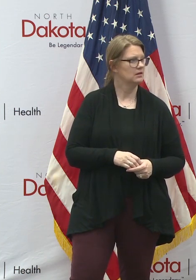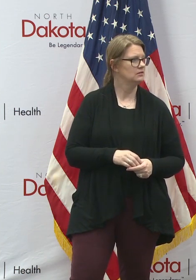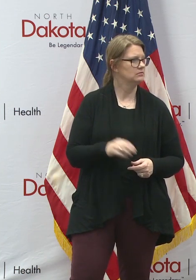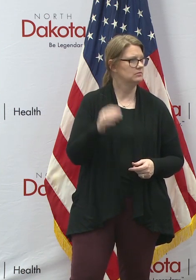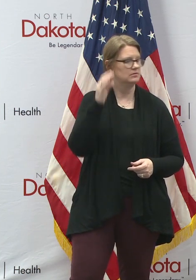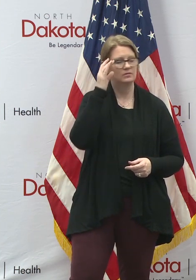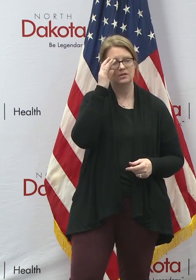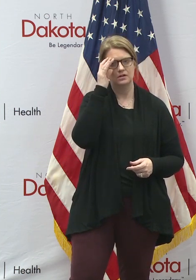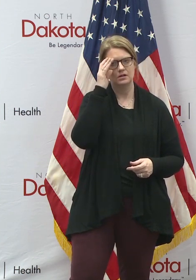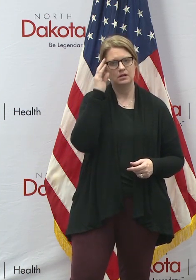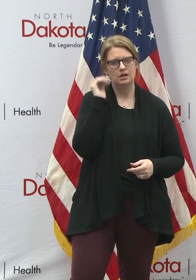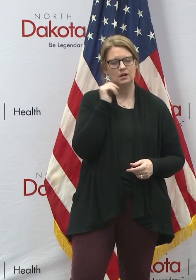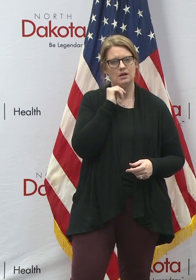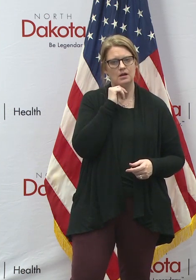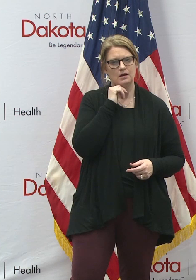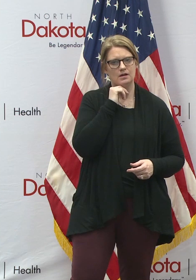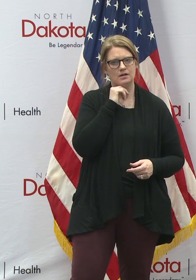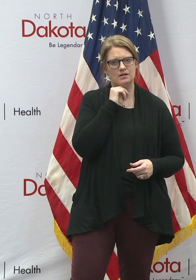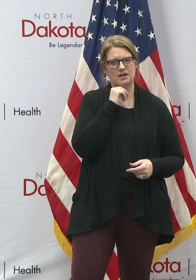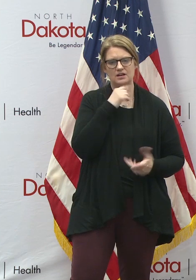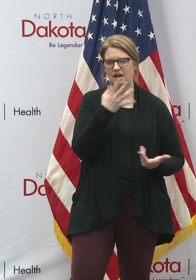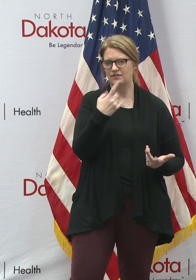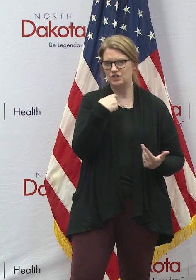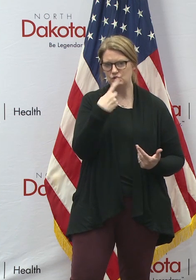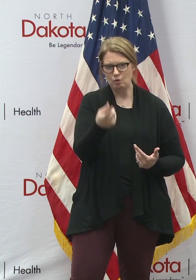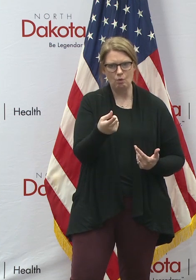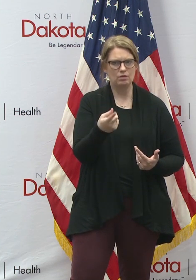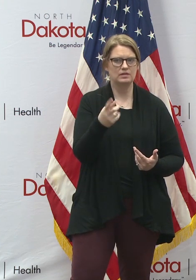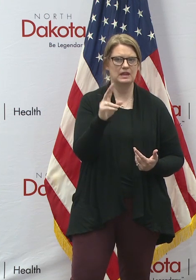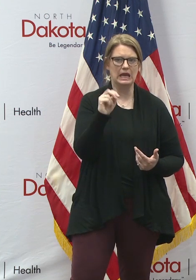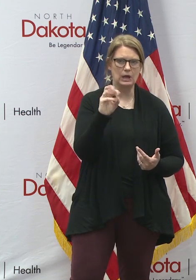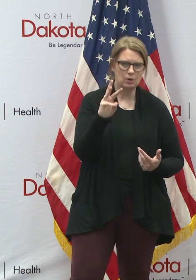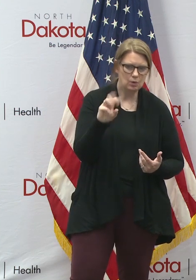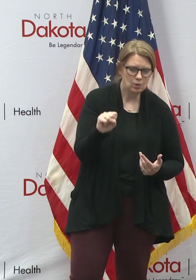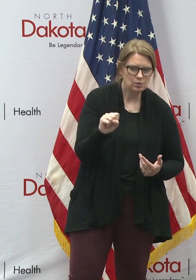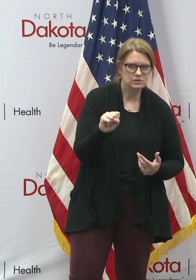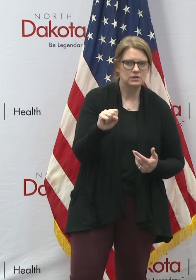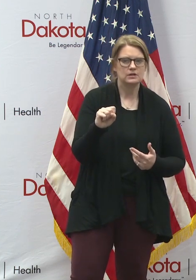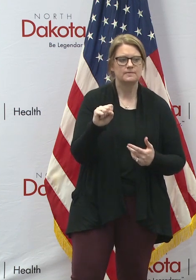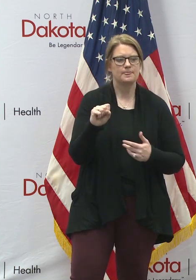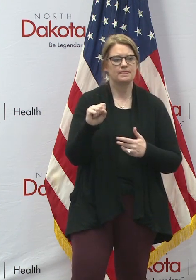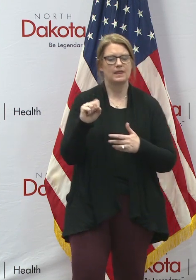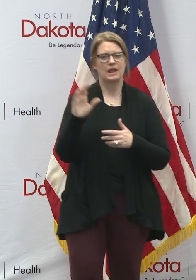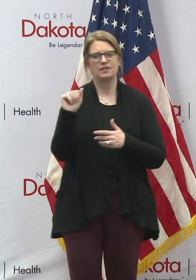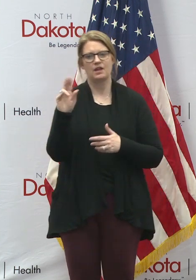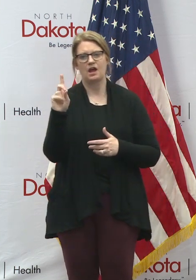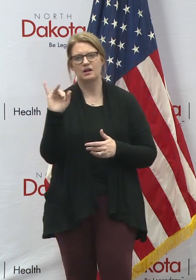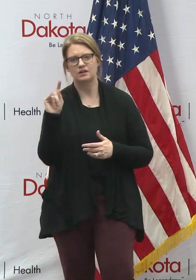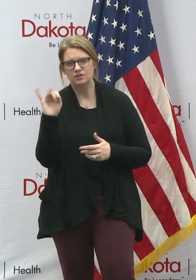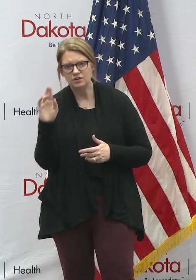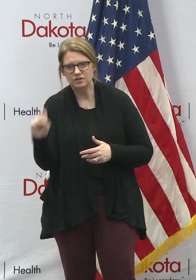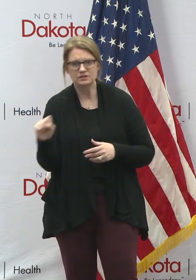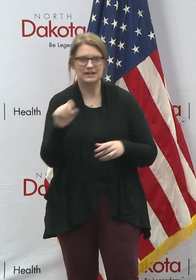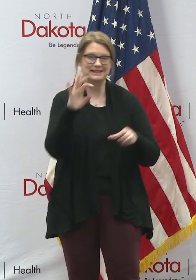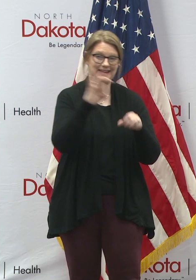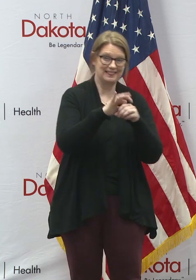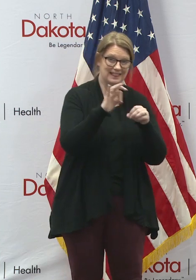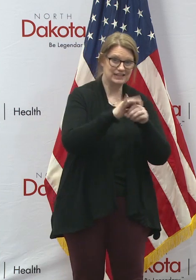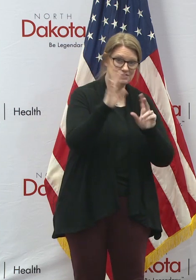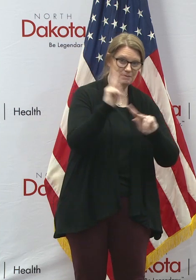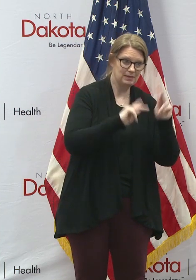And as I've often mentioned in the news and to our auditors and election people,